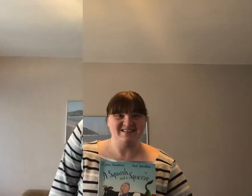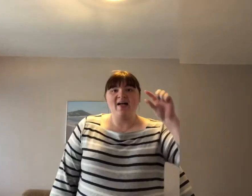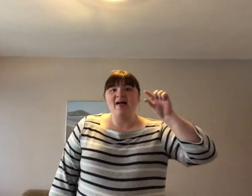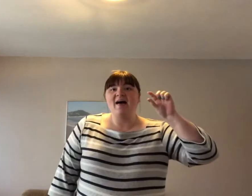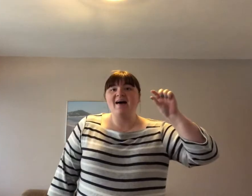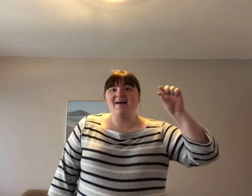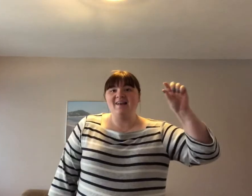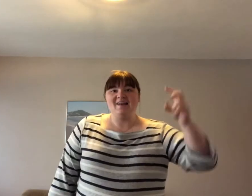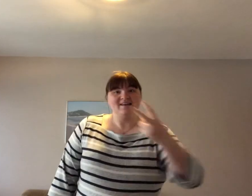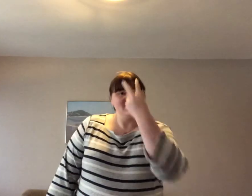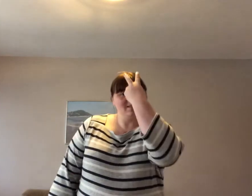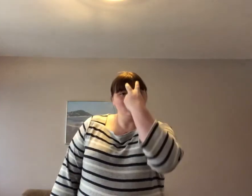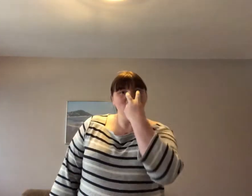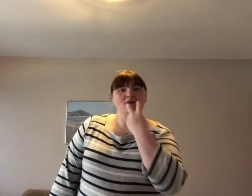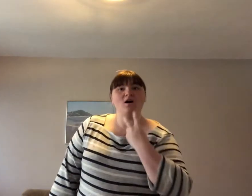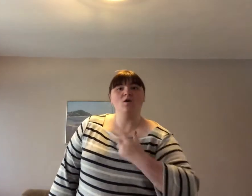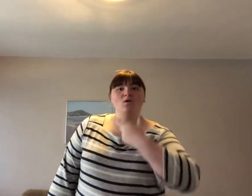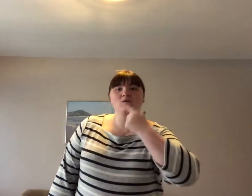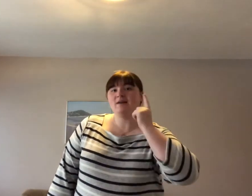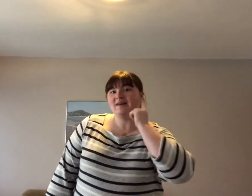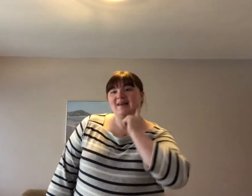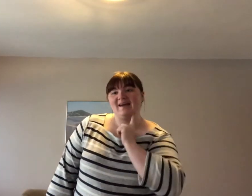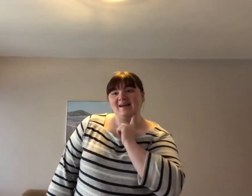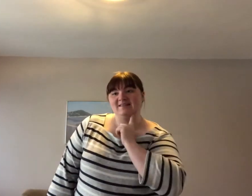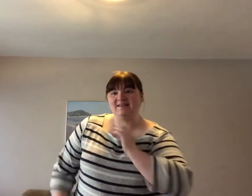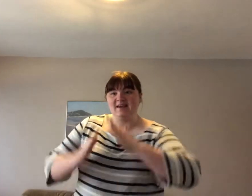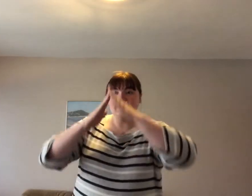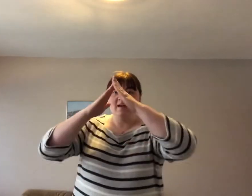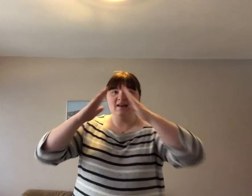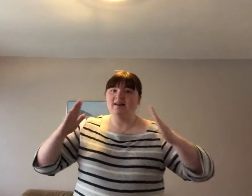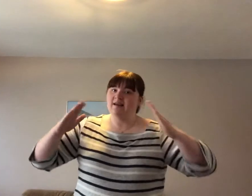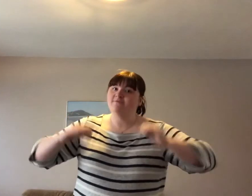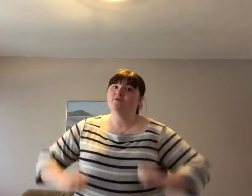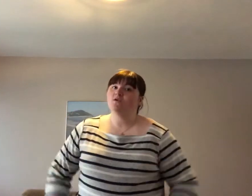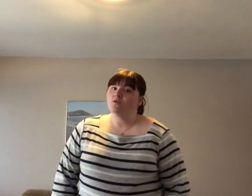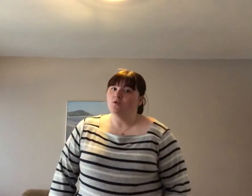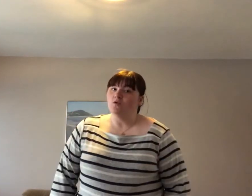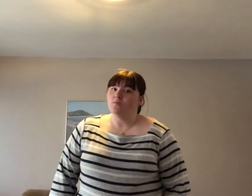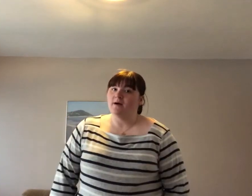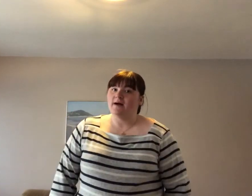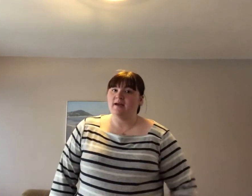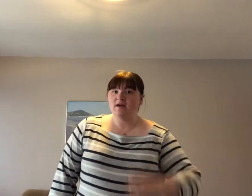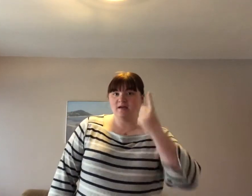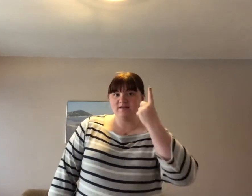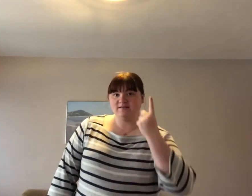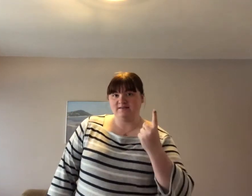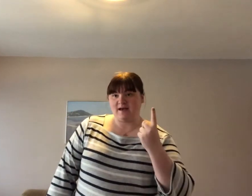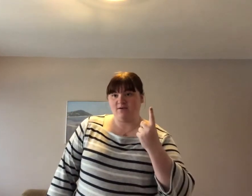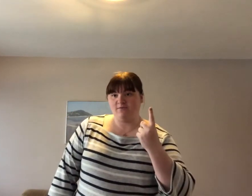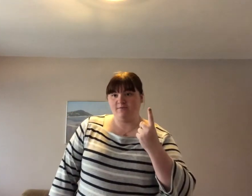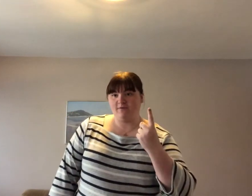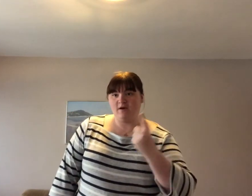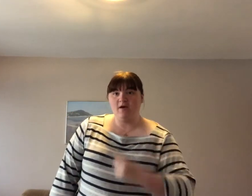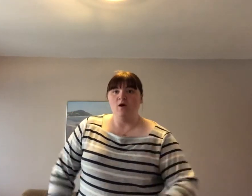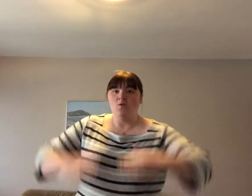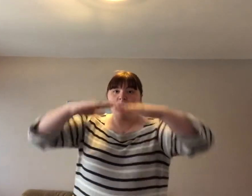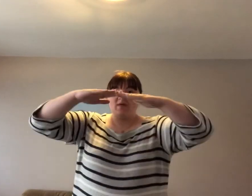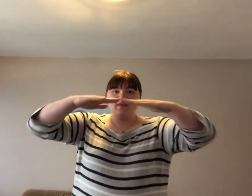A little old lady lived all by herself with a